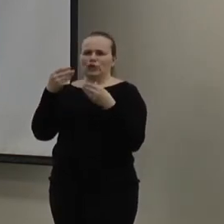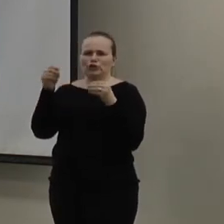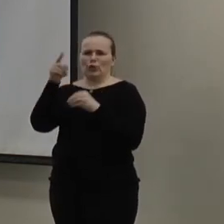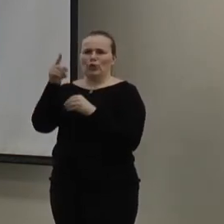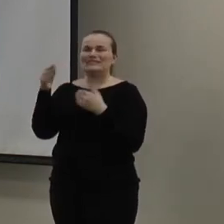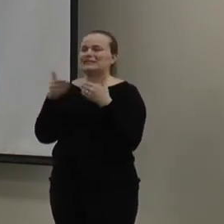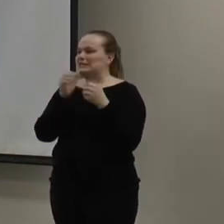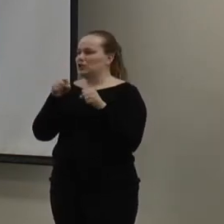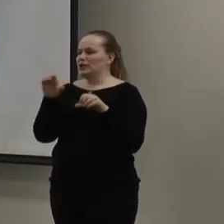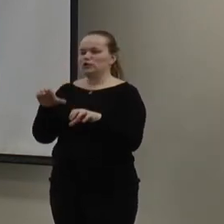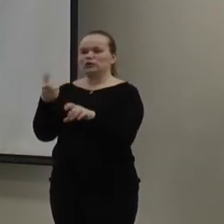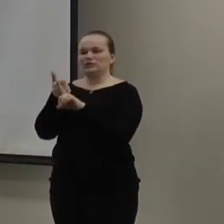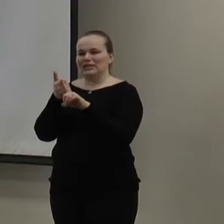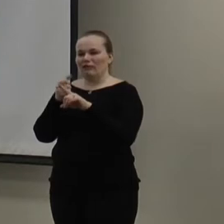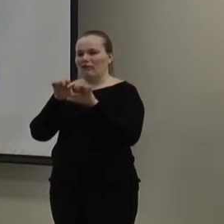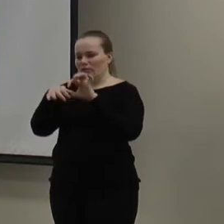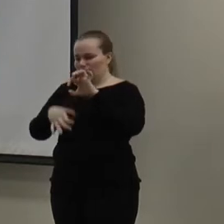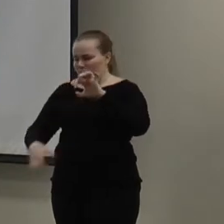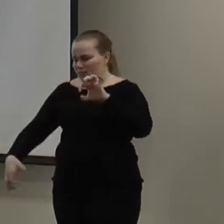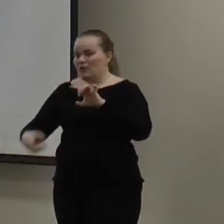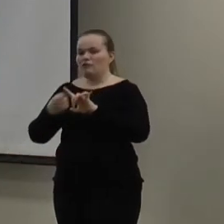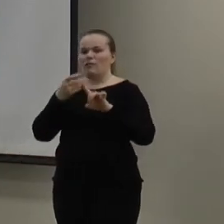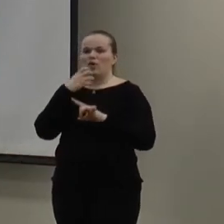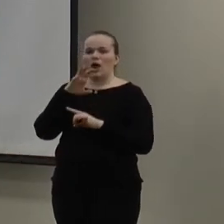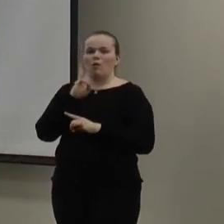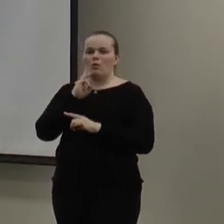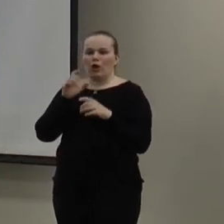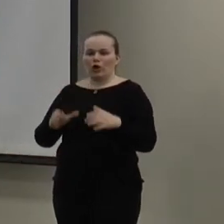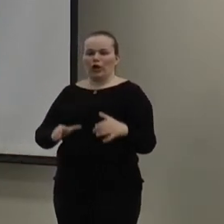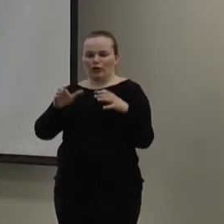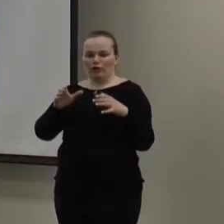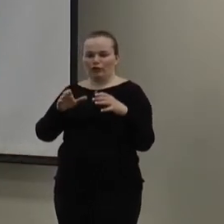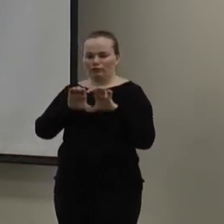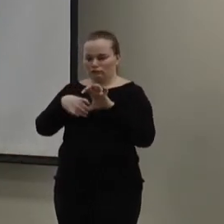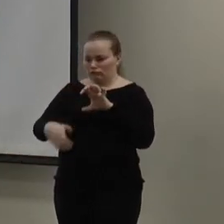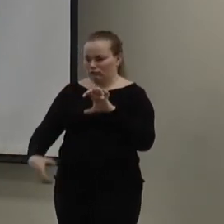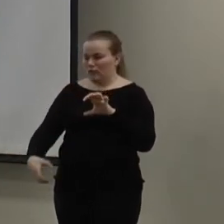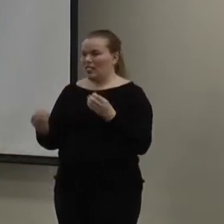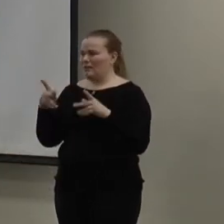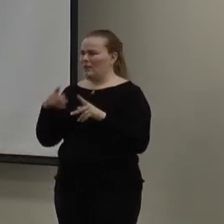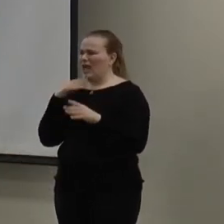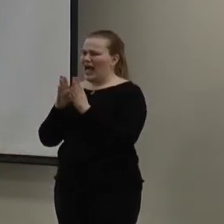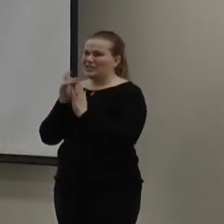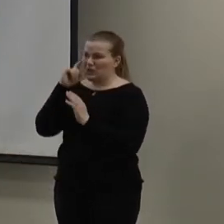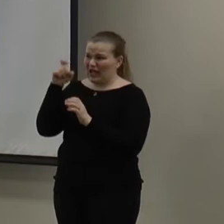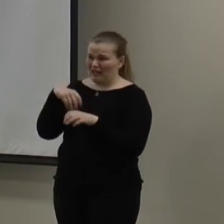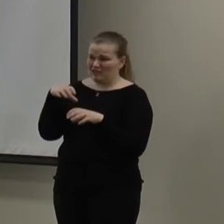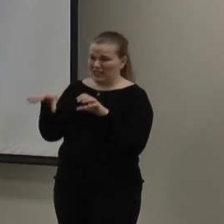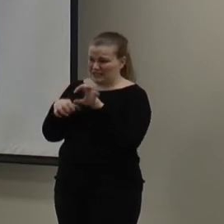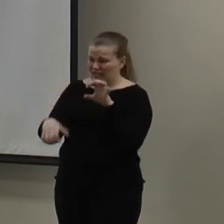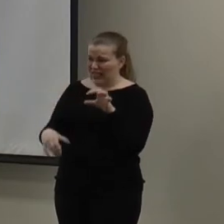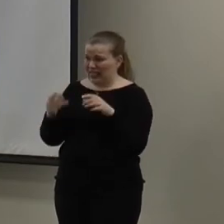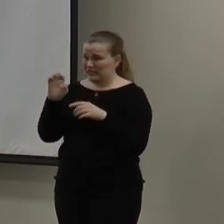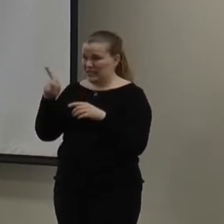really easy to be able to insulate these lines coming from your hot water heater. And a lot of people ask about, well, do I need to insulate the tank?